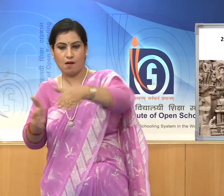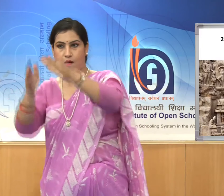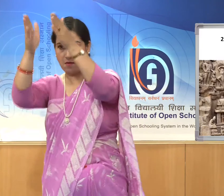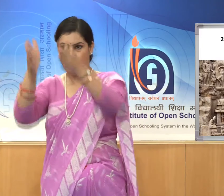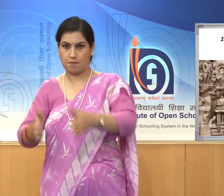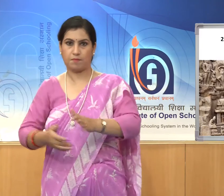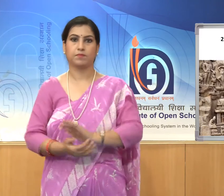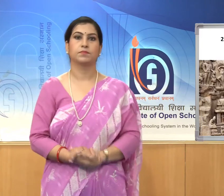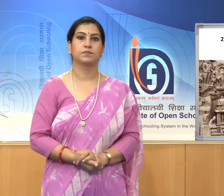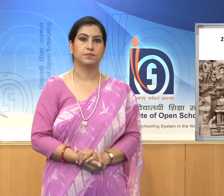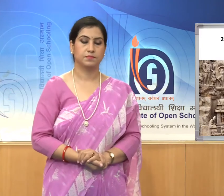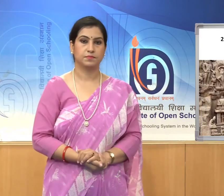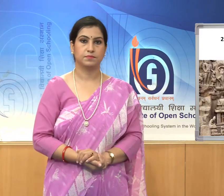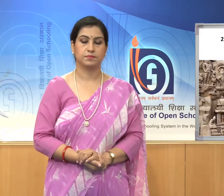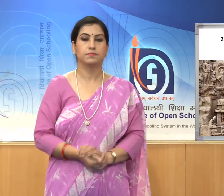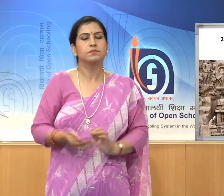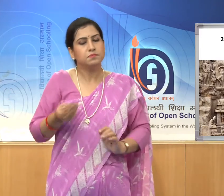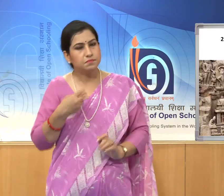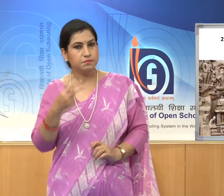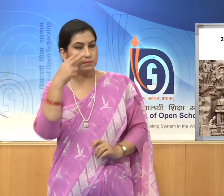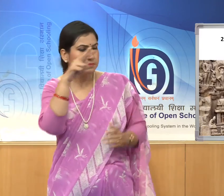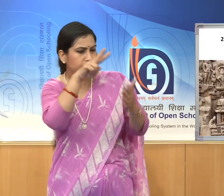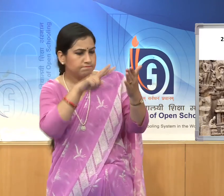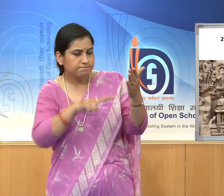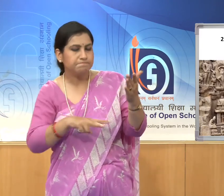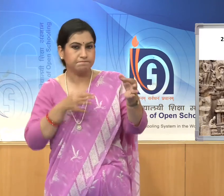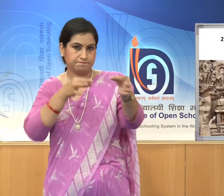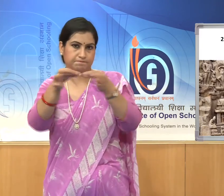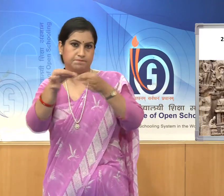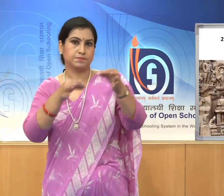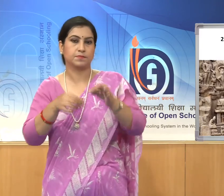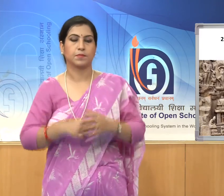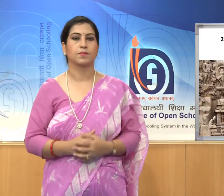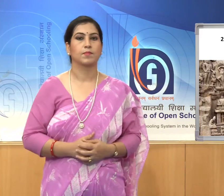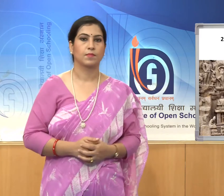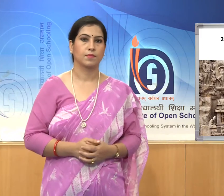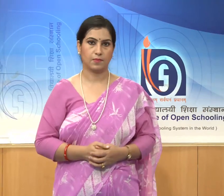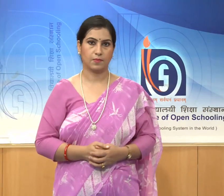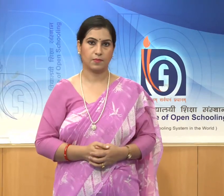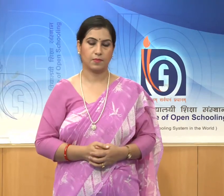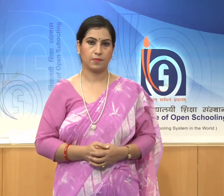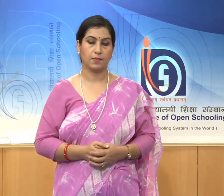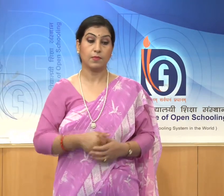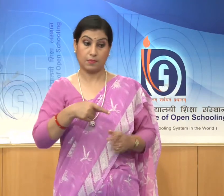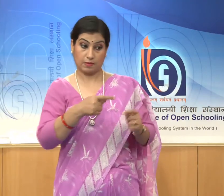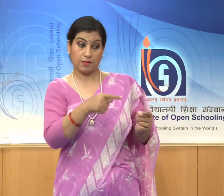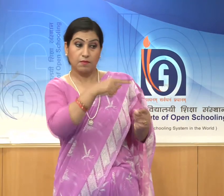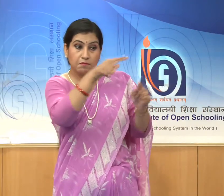Let us have some general description of this work. The monuments of the Pallavas